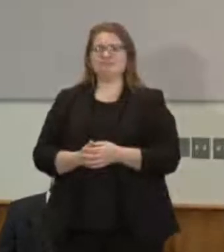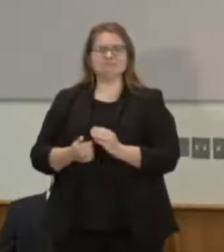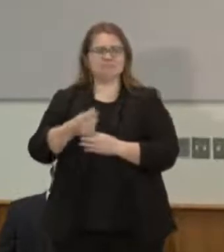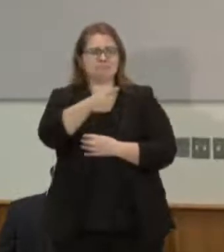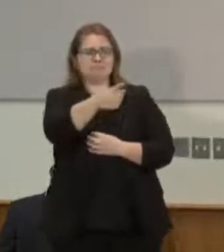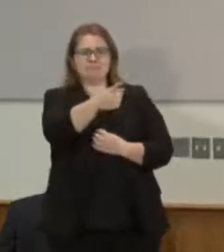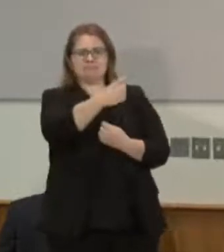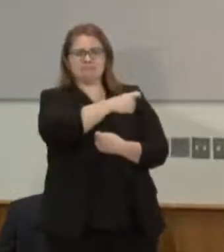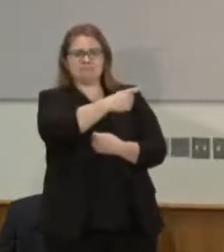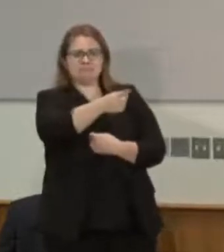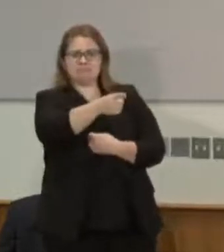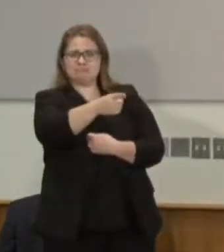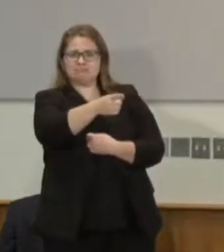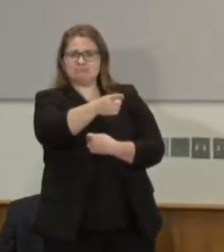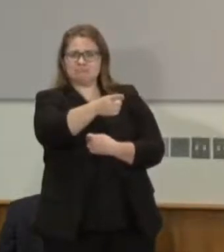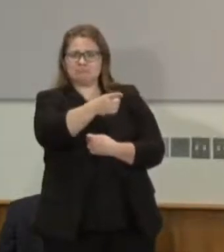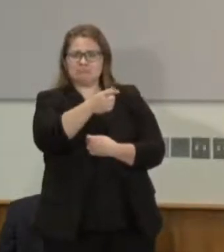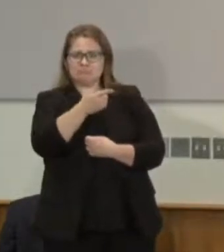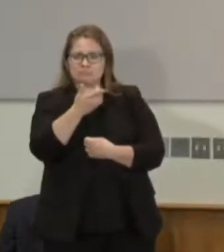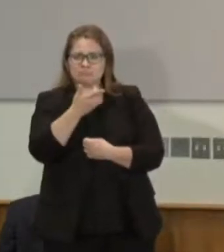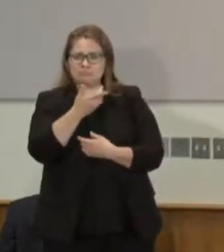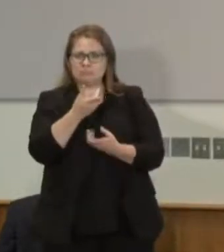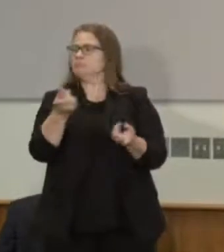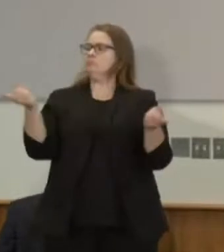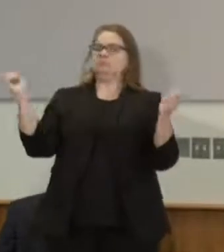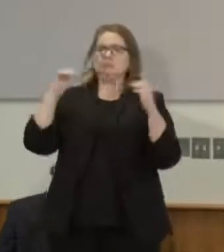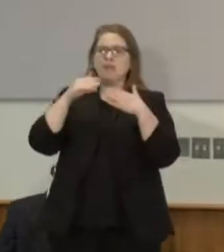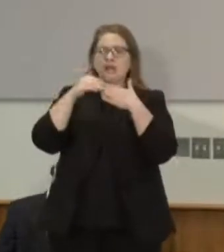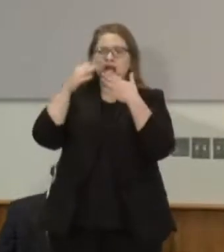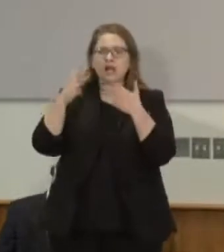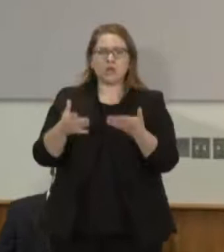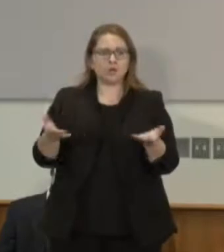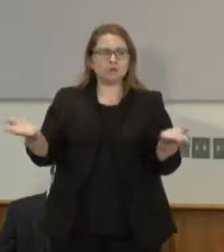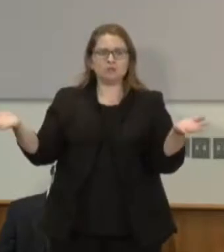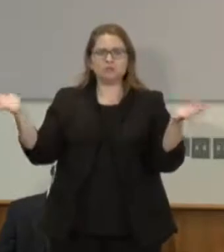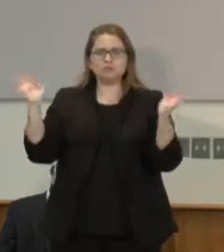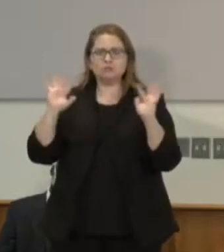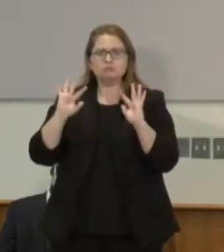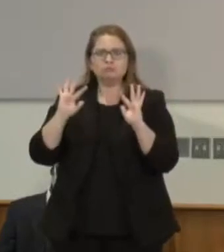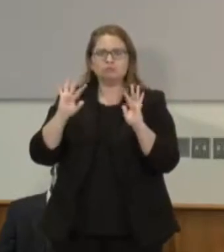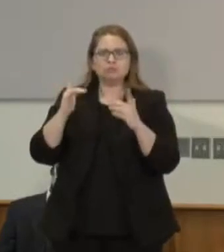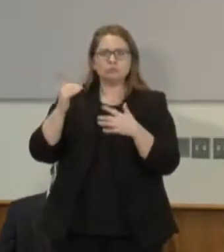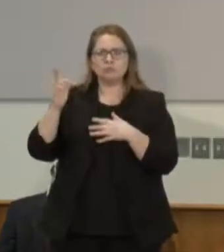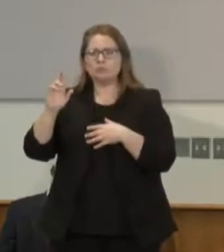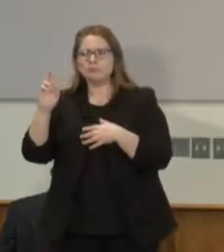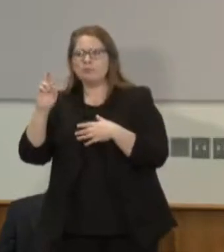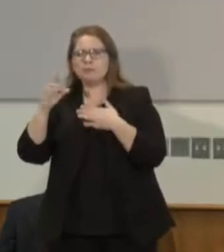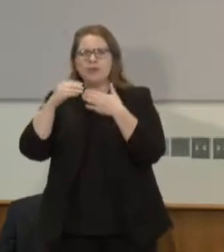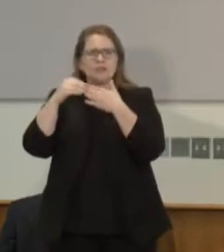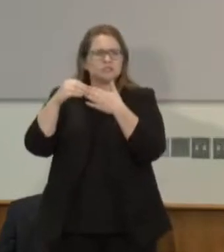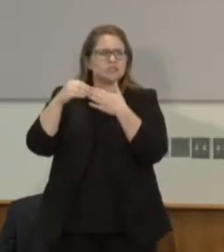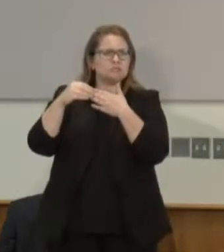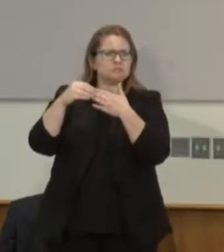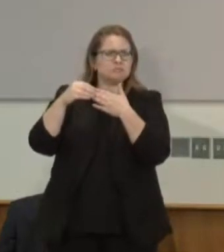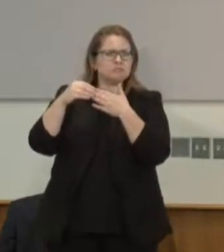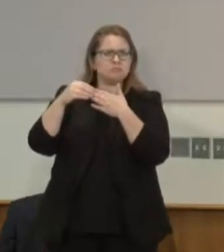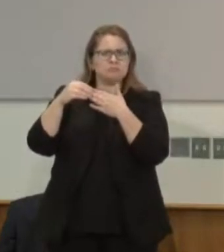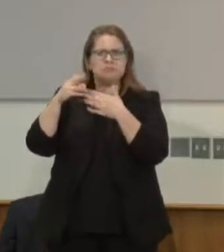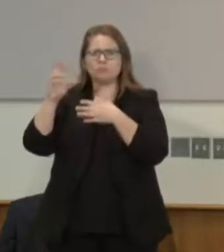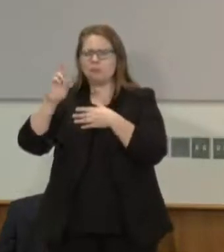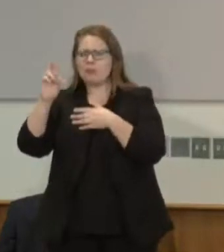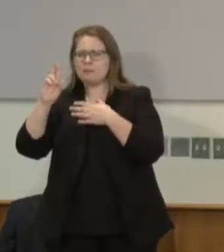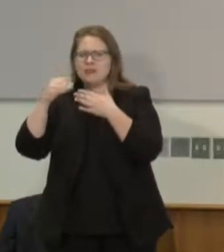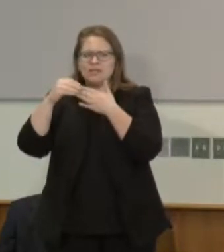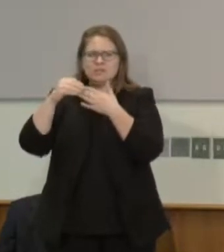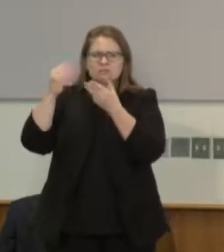what would the leaders say governor what would you say to the republican leadership who has given us every indication that they